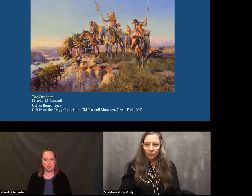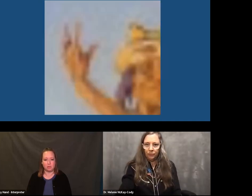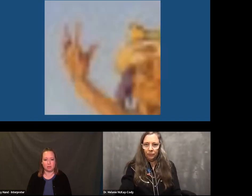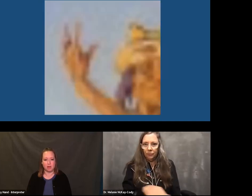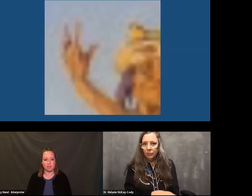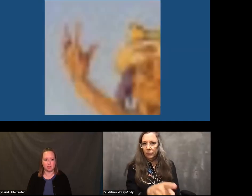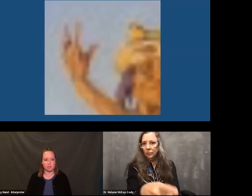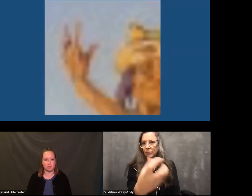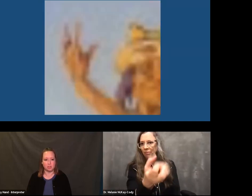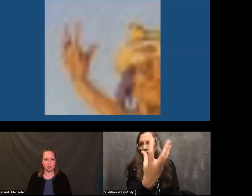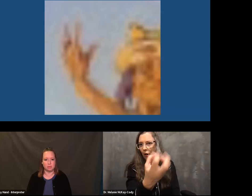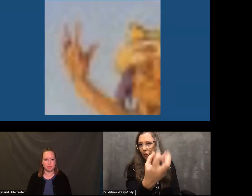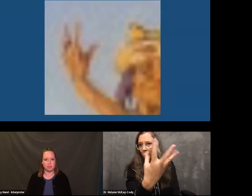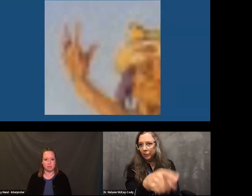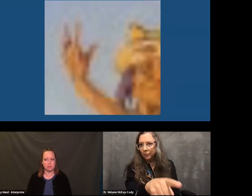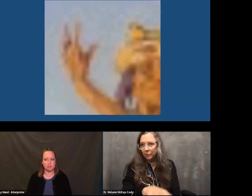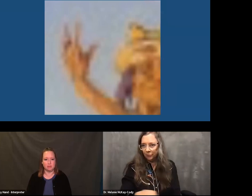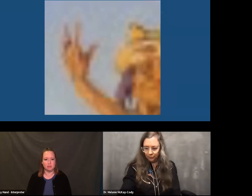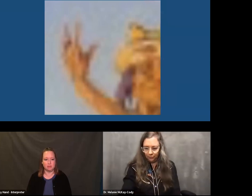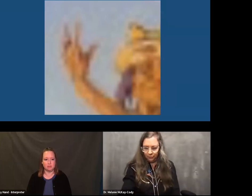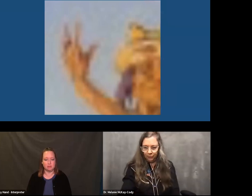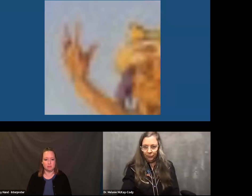the environment or the context in which it's depicted.